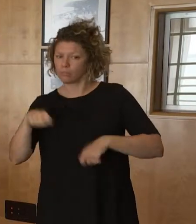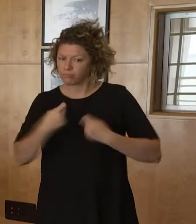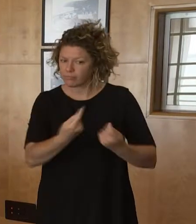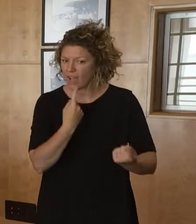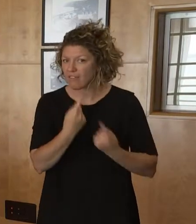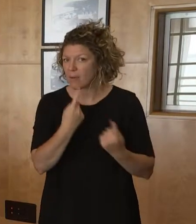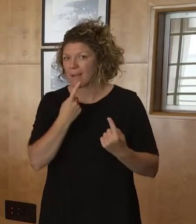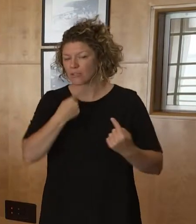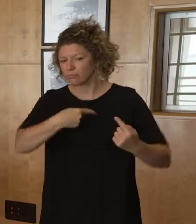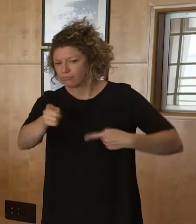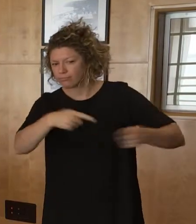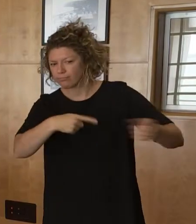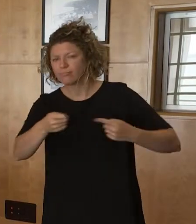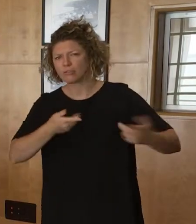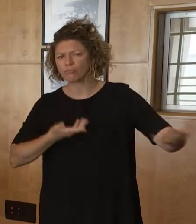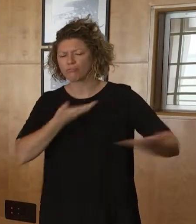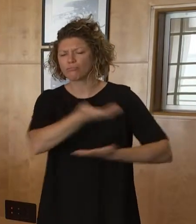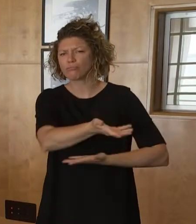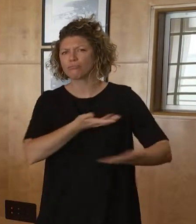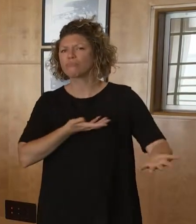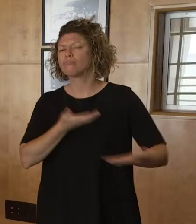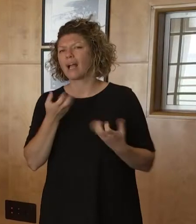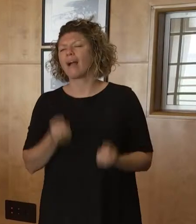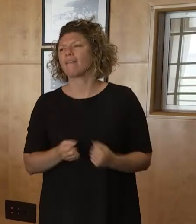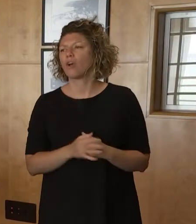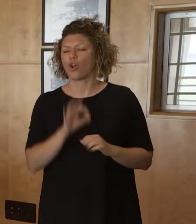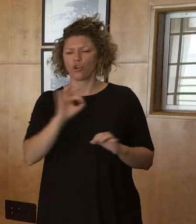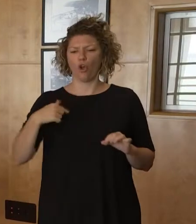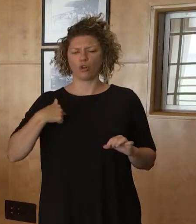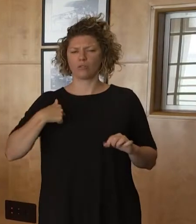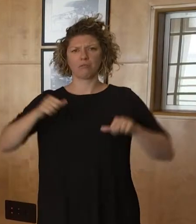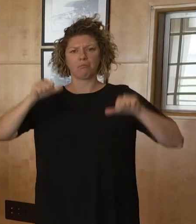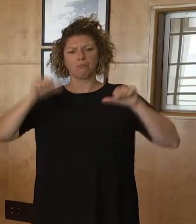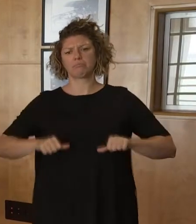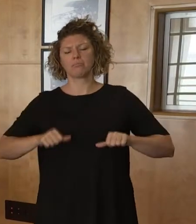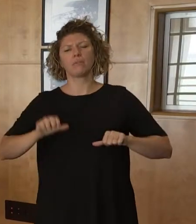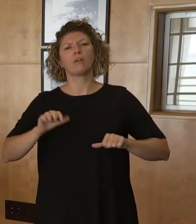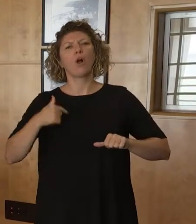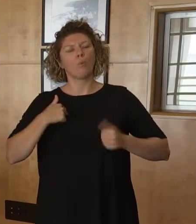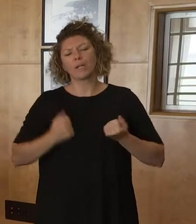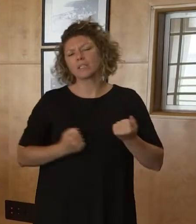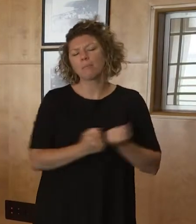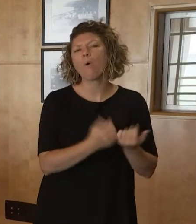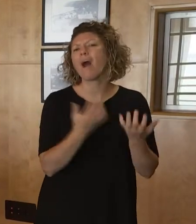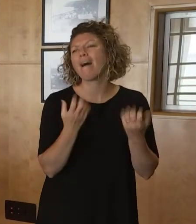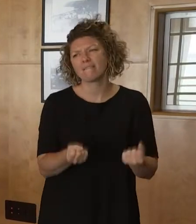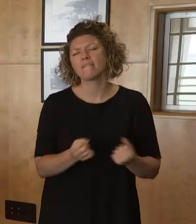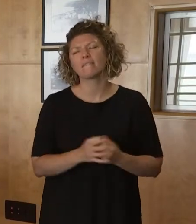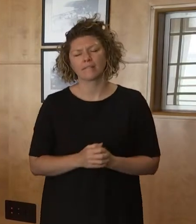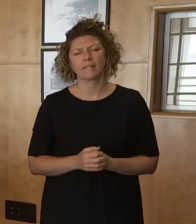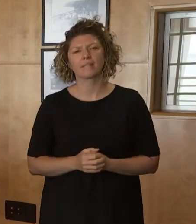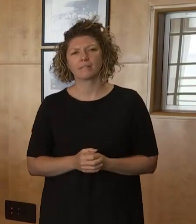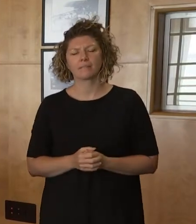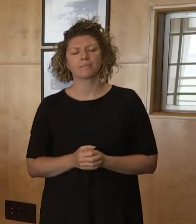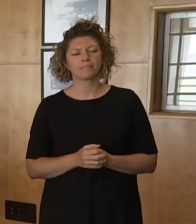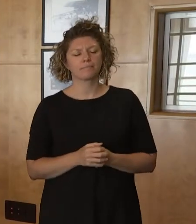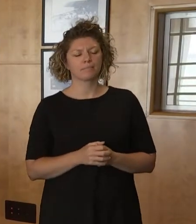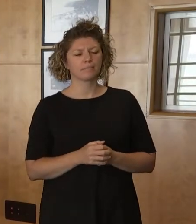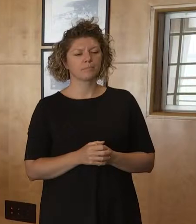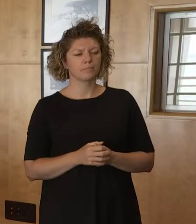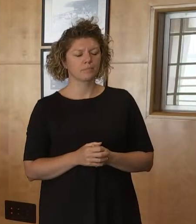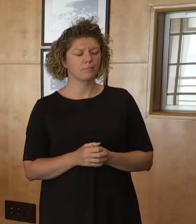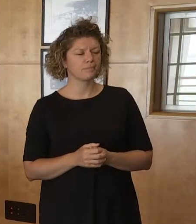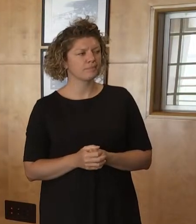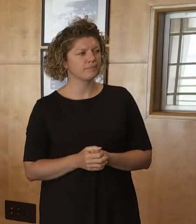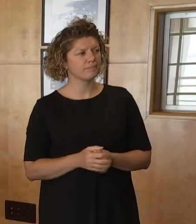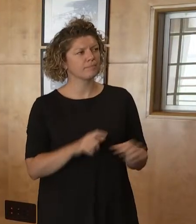information from the regions. It's not that the decisions are just made on an assumption. Do you have any figures about whether any inmates from the Alice Springs